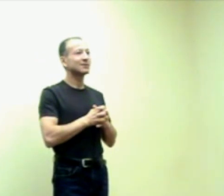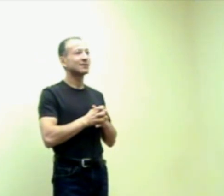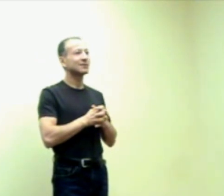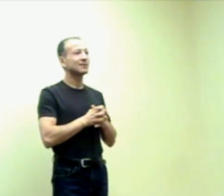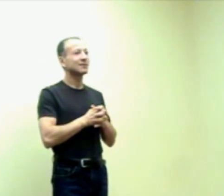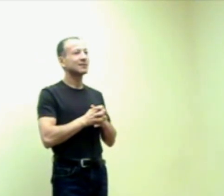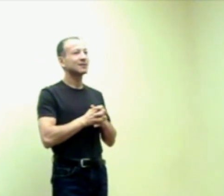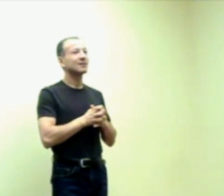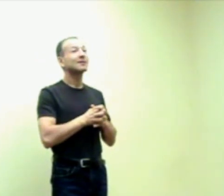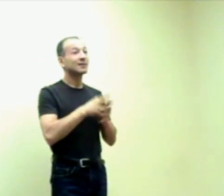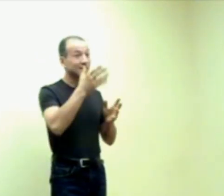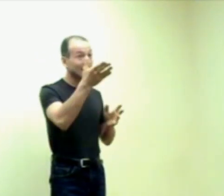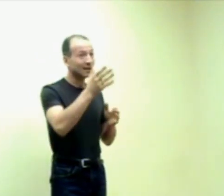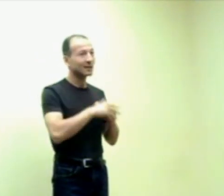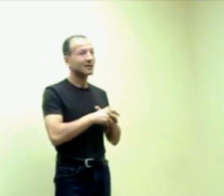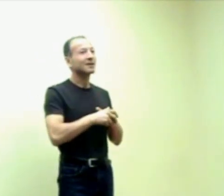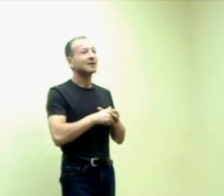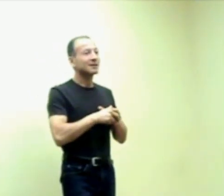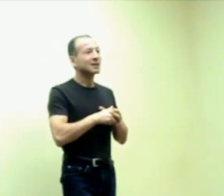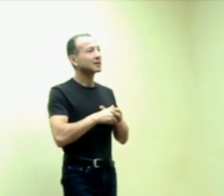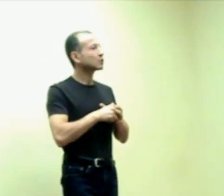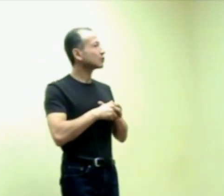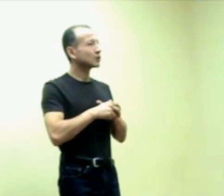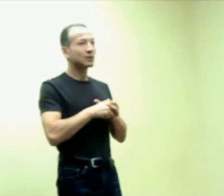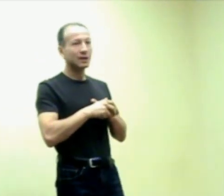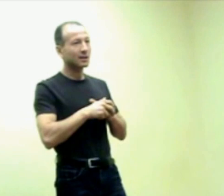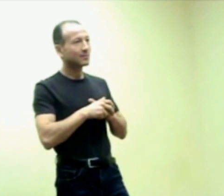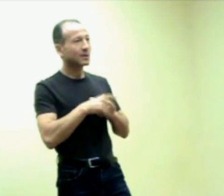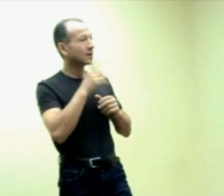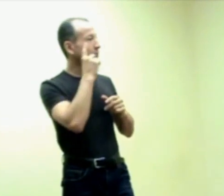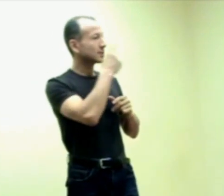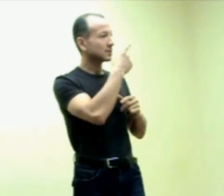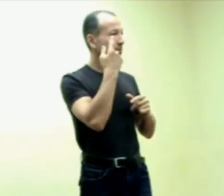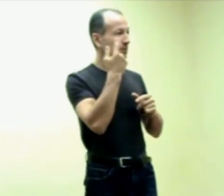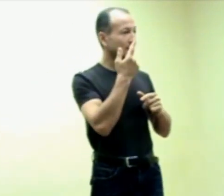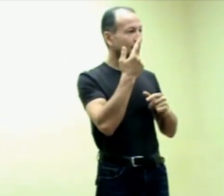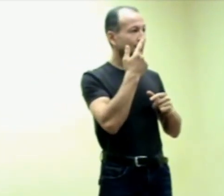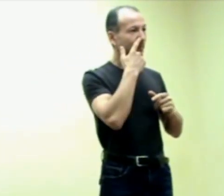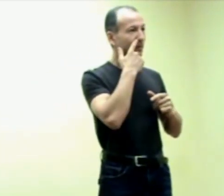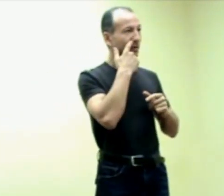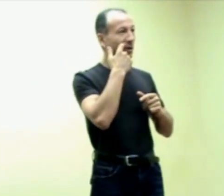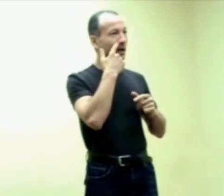Holding head on. Exactly. He's starting to turn head, and look, right? Why?